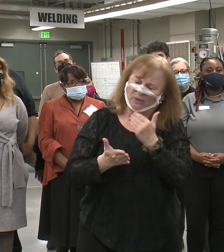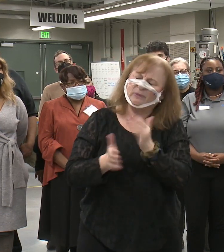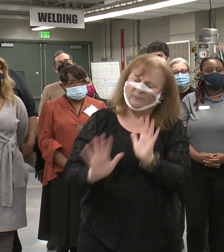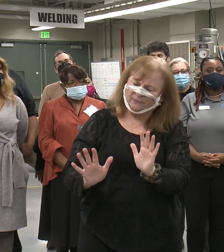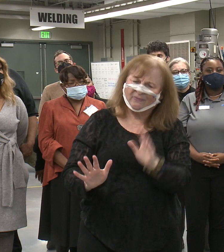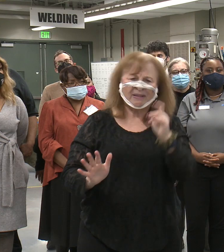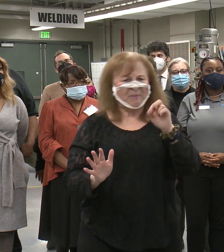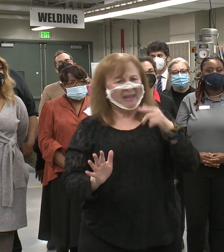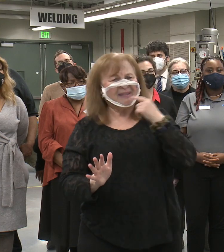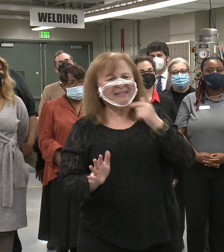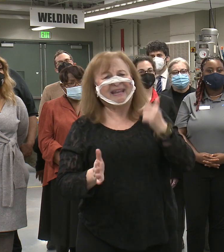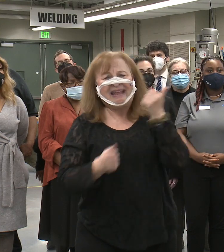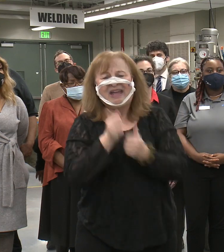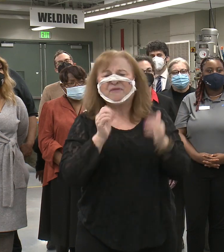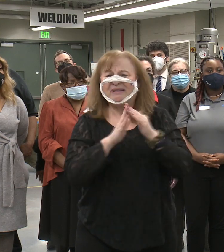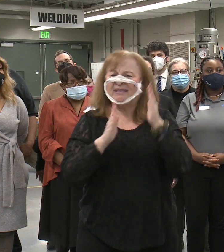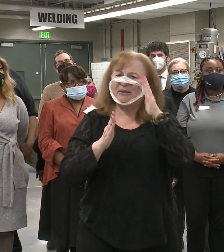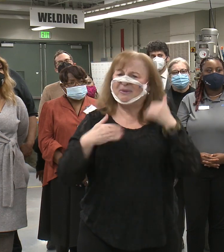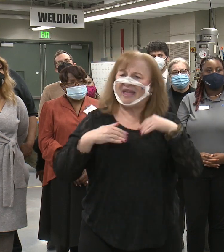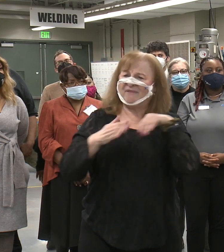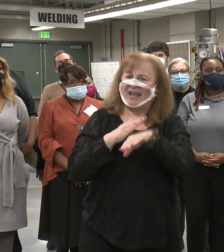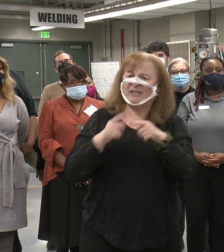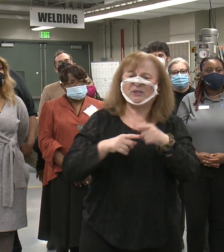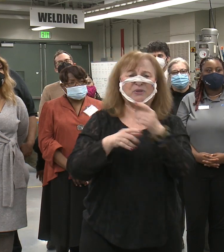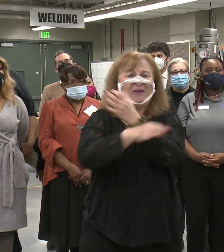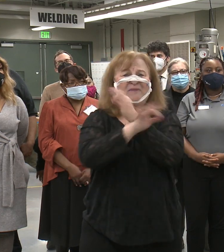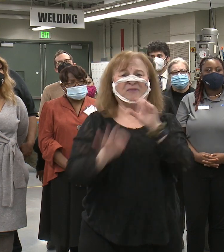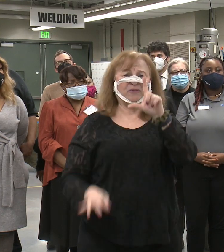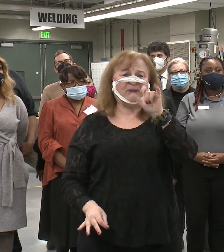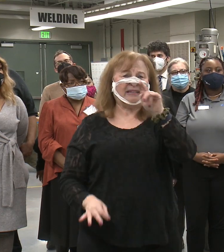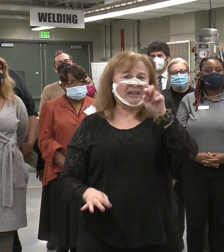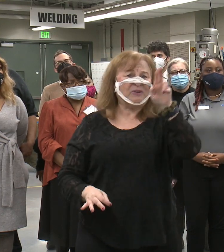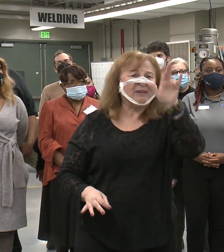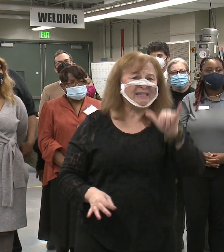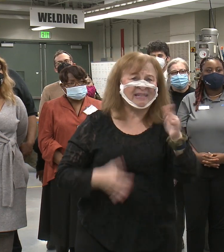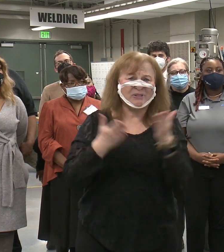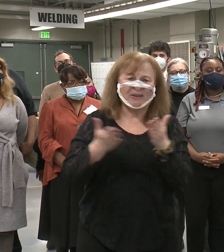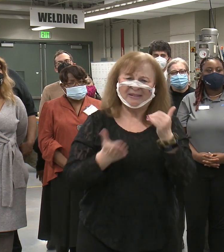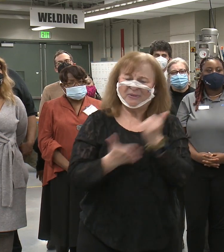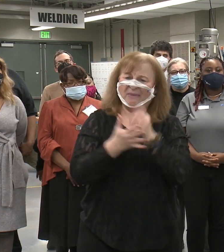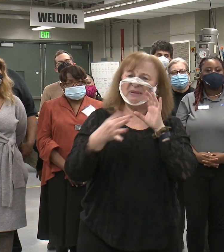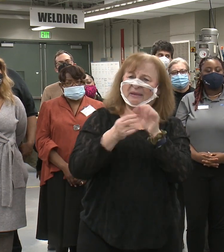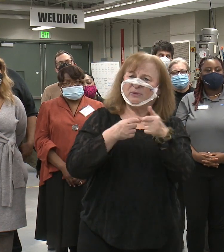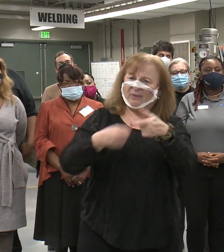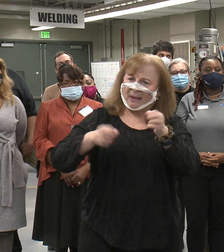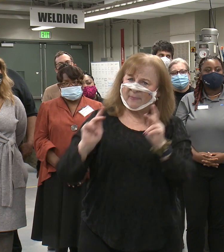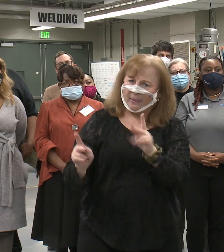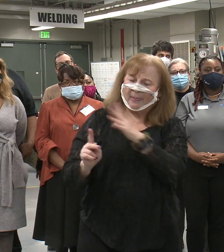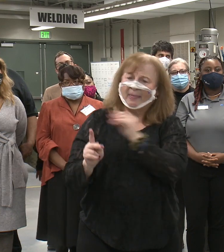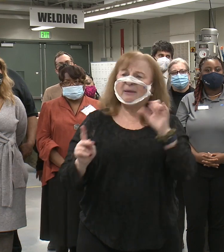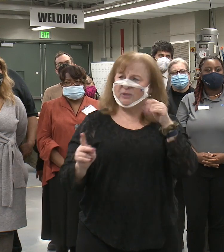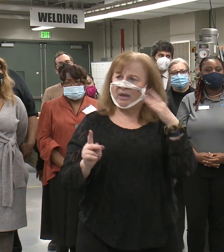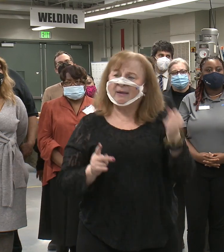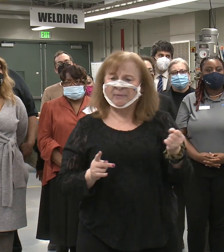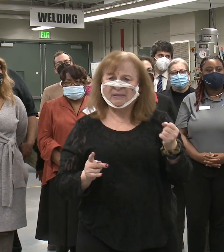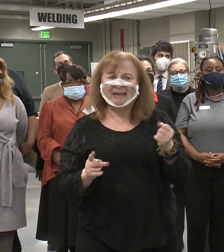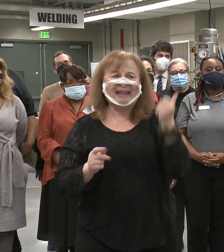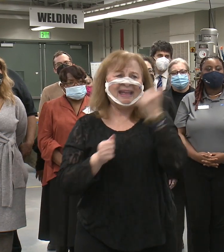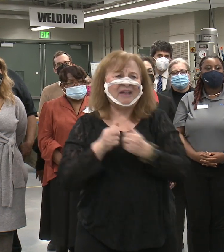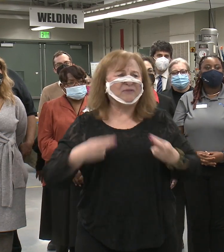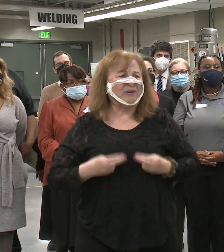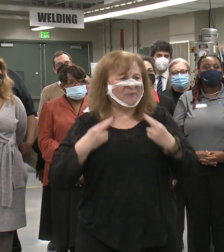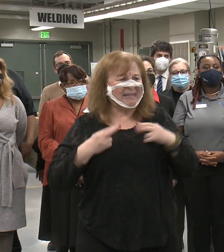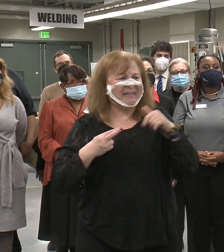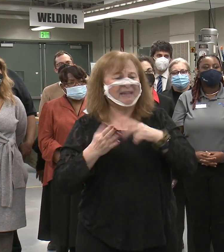As the mayor said, every city will have access to free literacy services to help connect to these opportunities and to jobs. Every